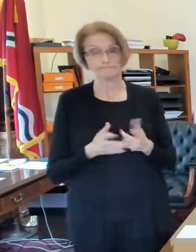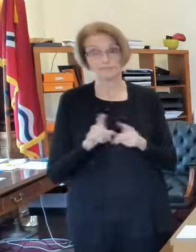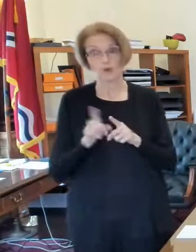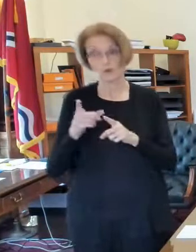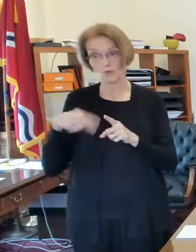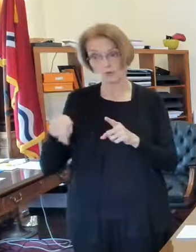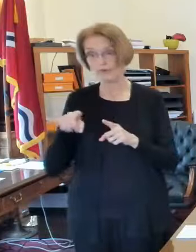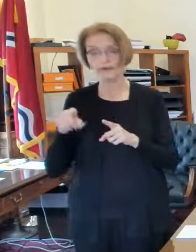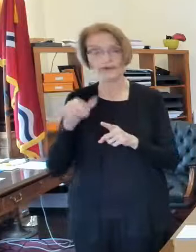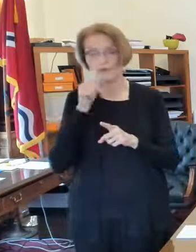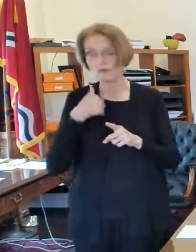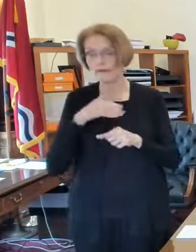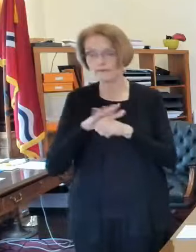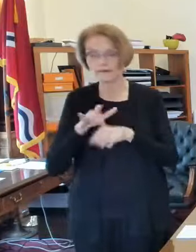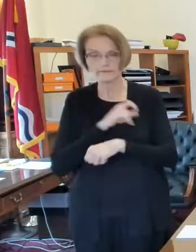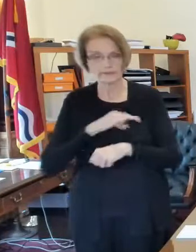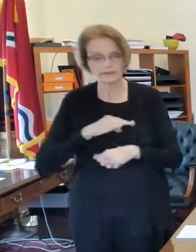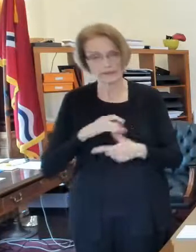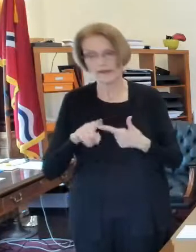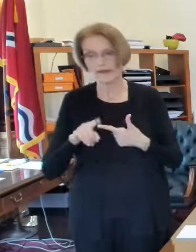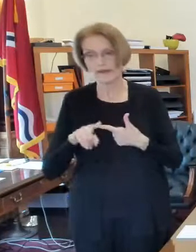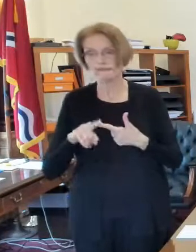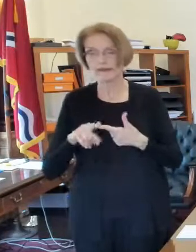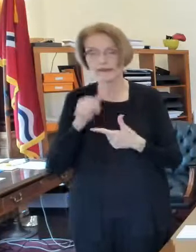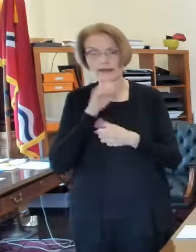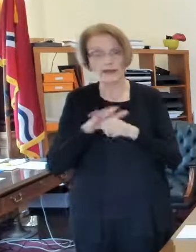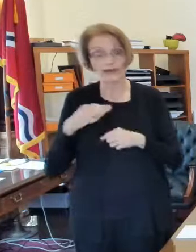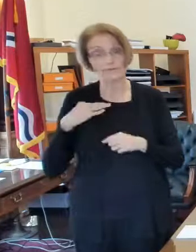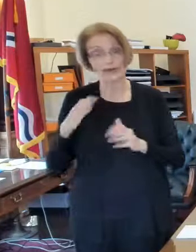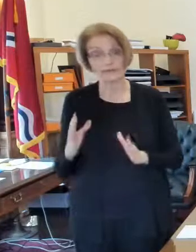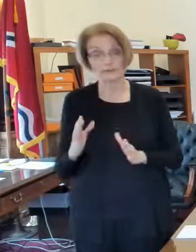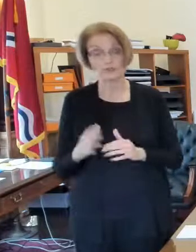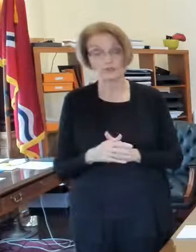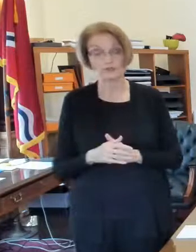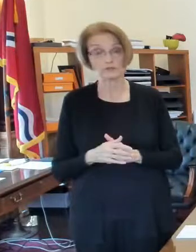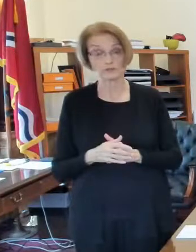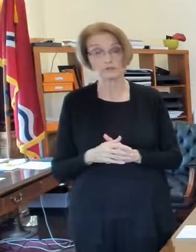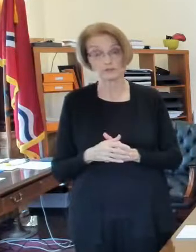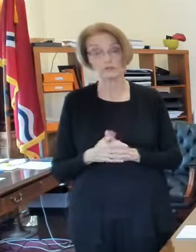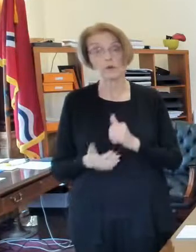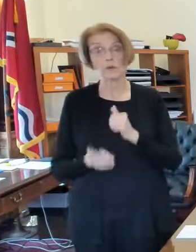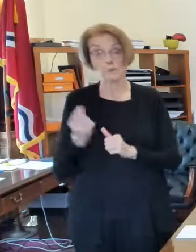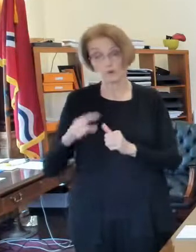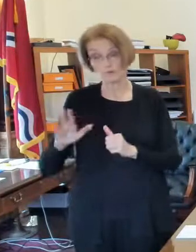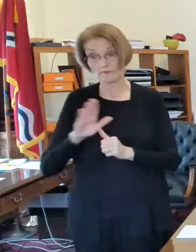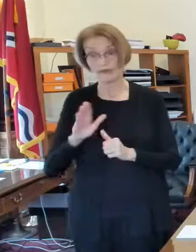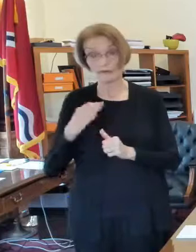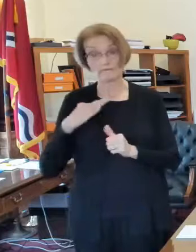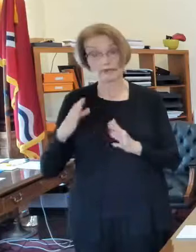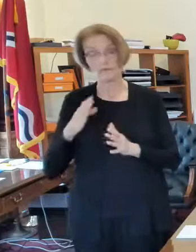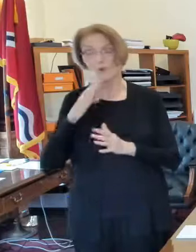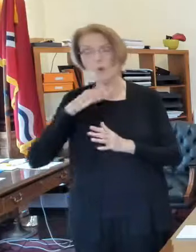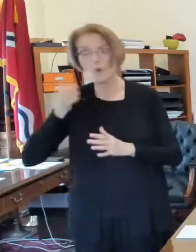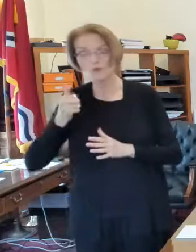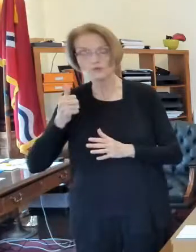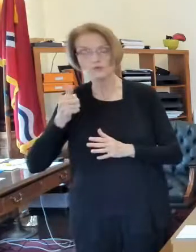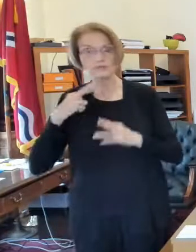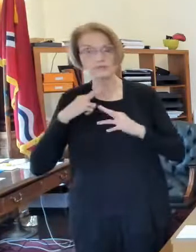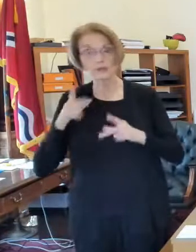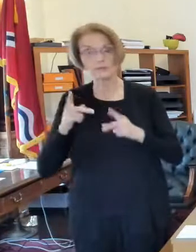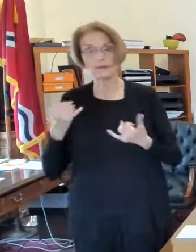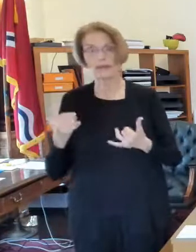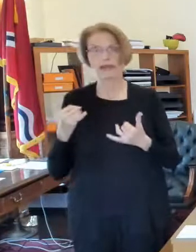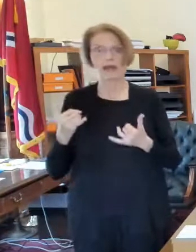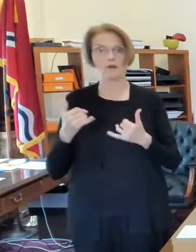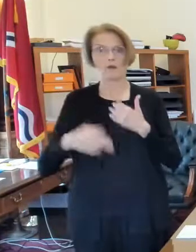time with staffing and they have a hard time getting volunteers traditionally a lot of their volunteers have been older people retired people who are